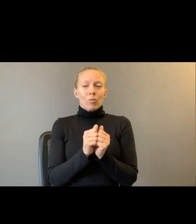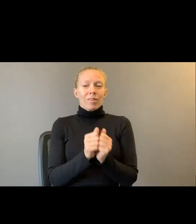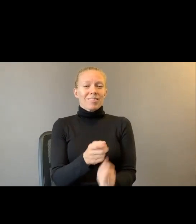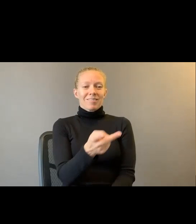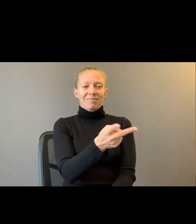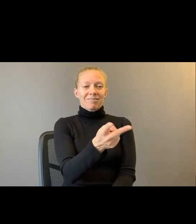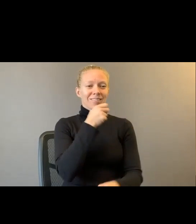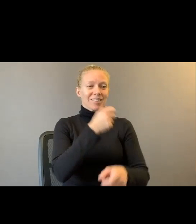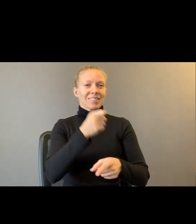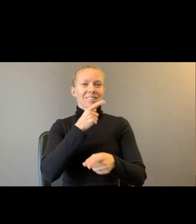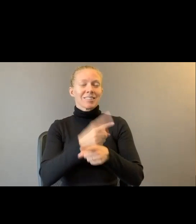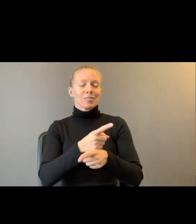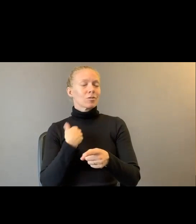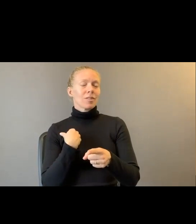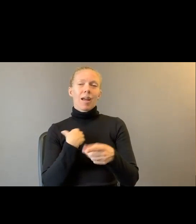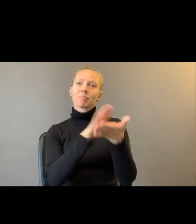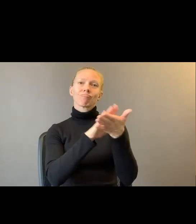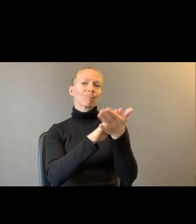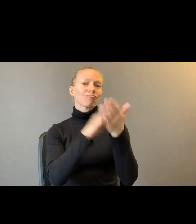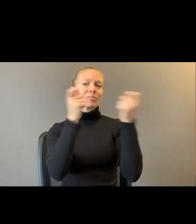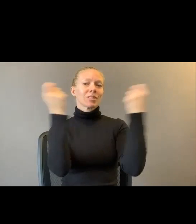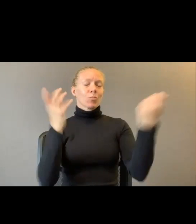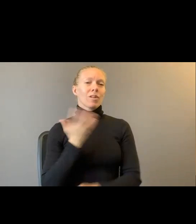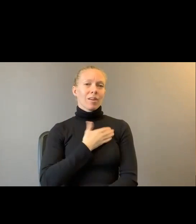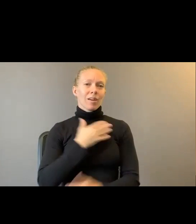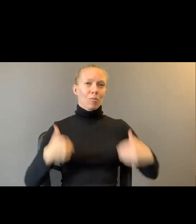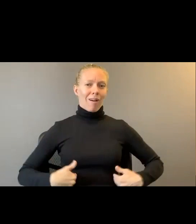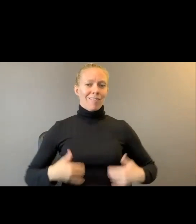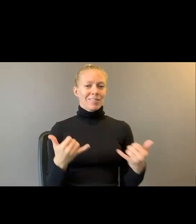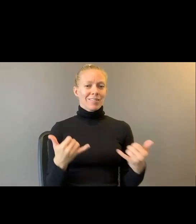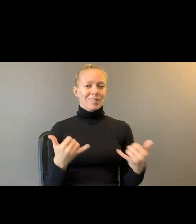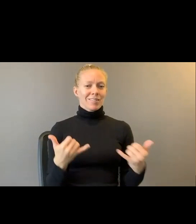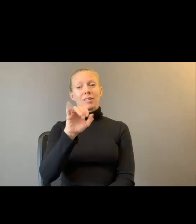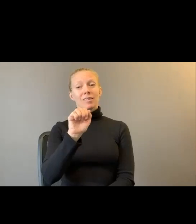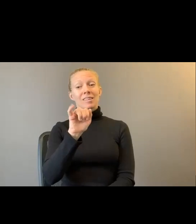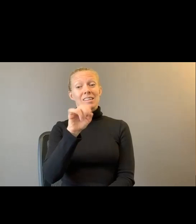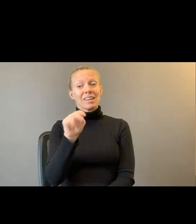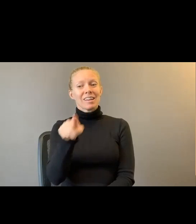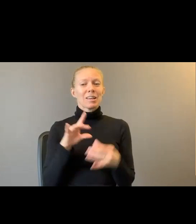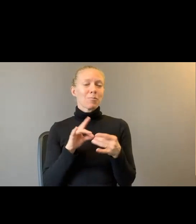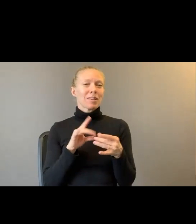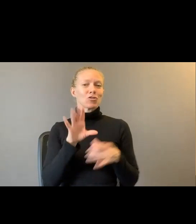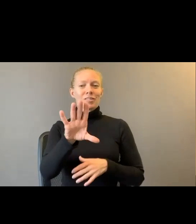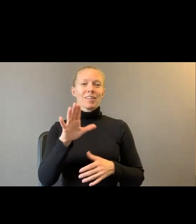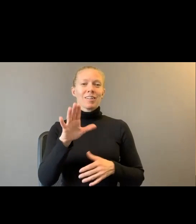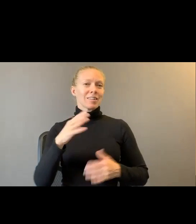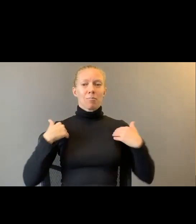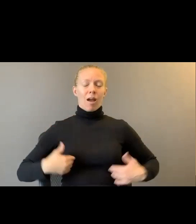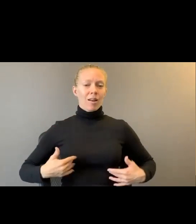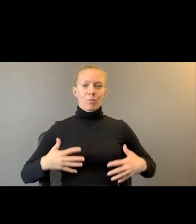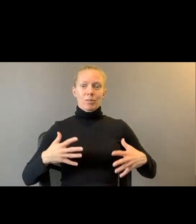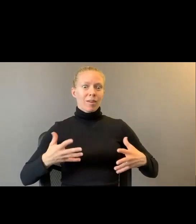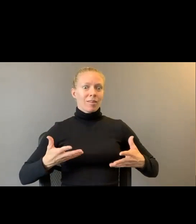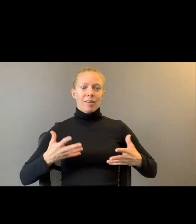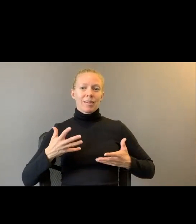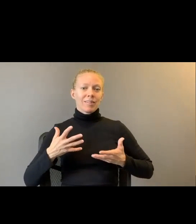praising our bodies right now. And Ian mentioning, you know, his body being snatched by, by one of the poems he heard. And that's how I feel,